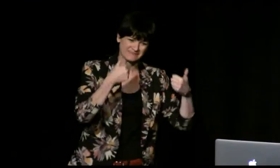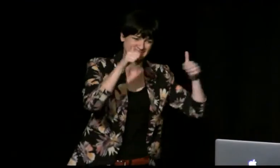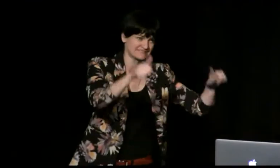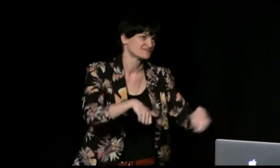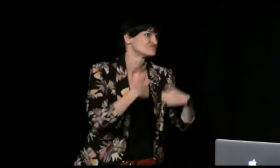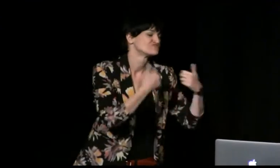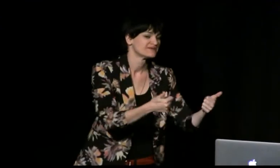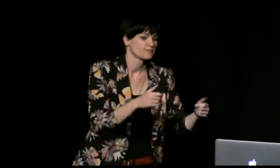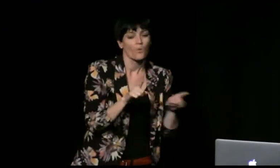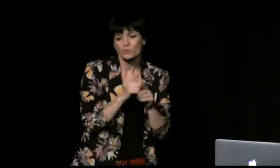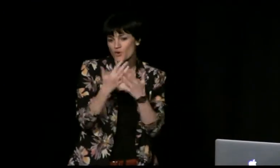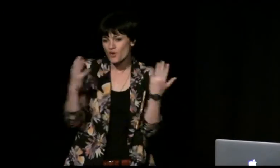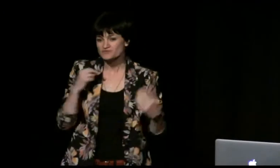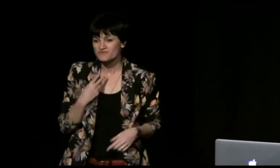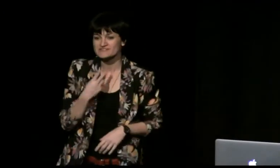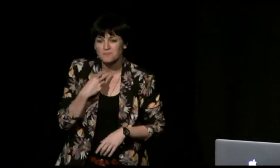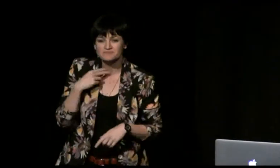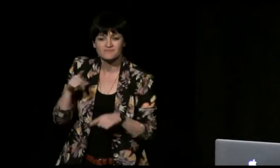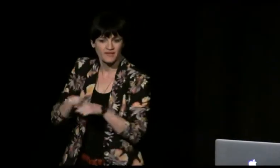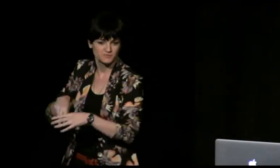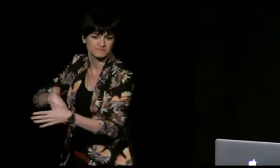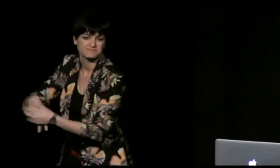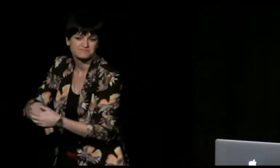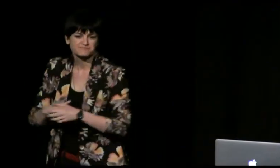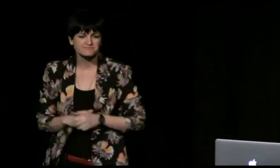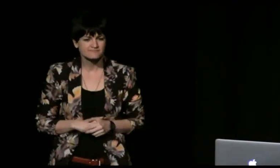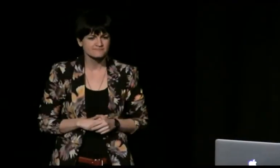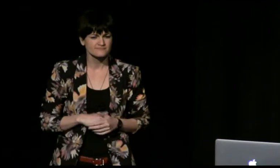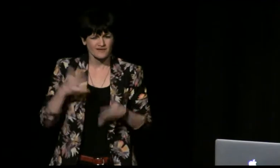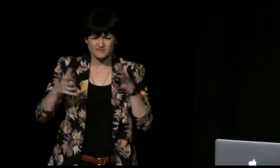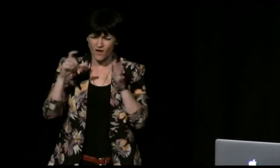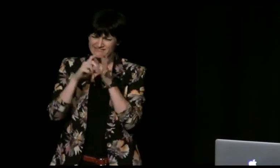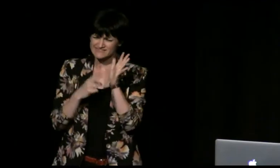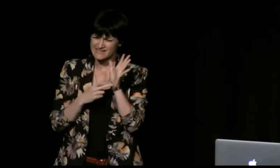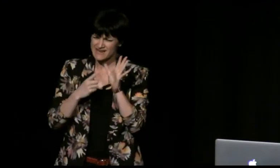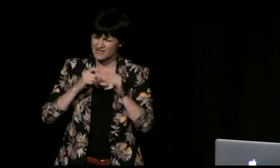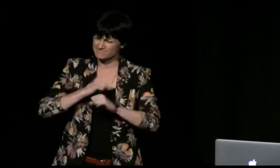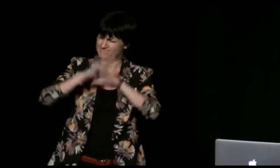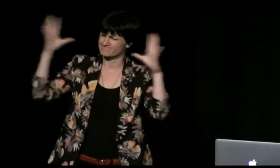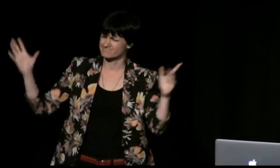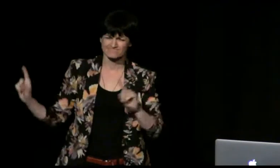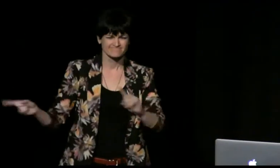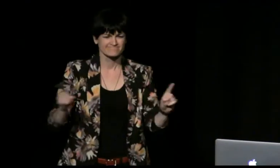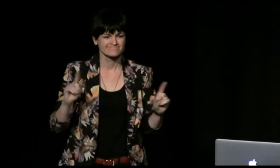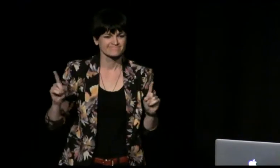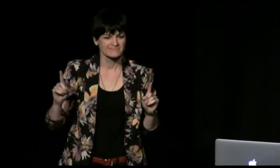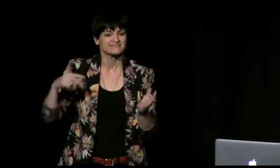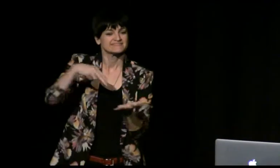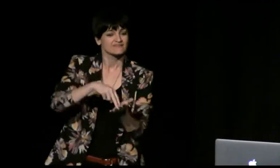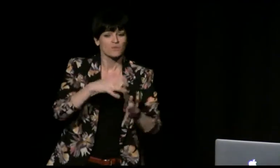18 months. So I'm going to give you just a quick tour through some of the achievements, frustrations, barriers, and dreams we've had over